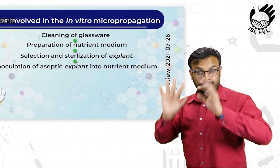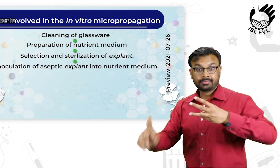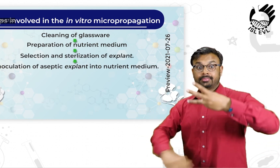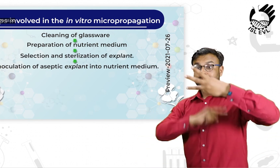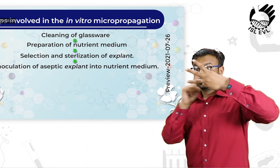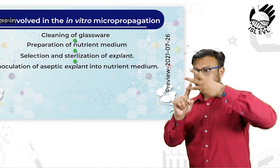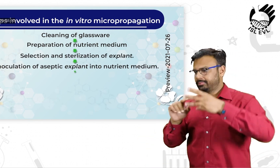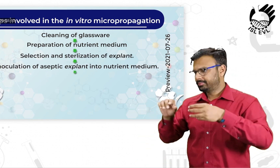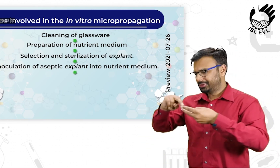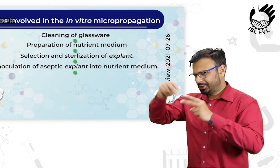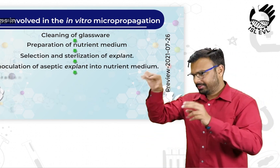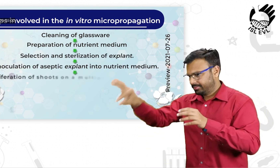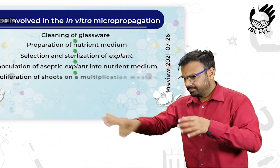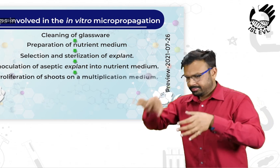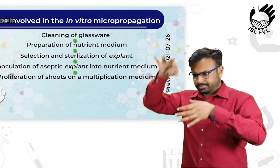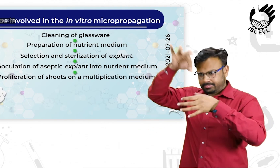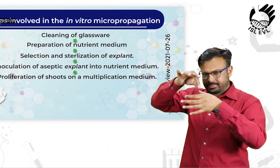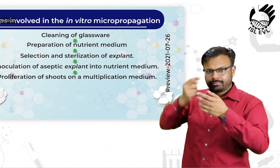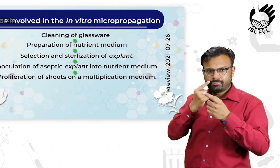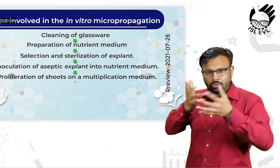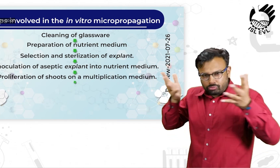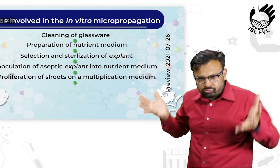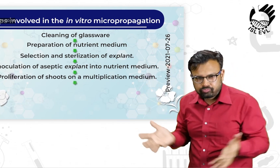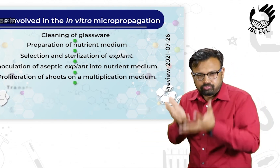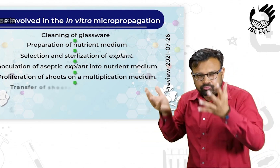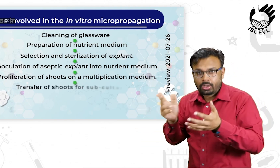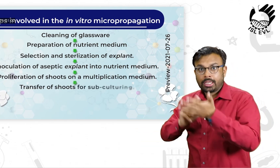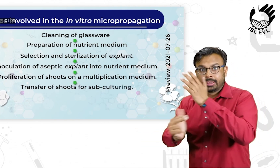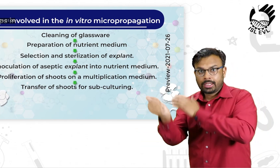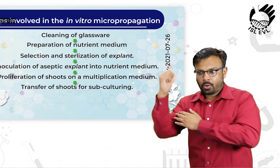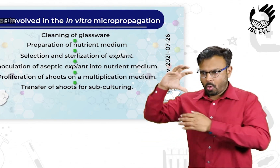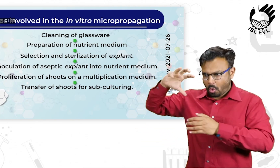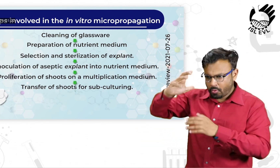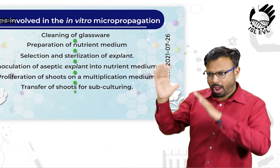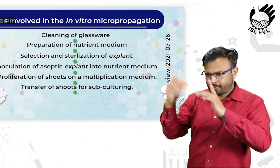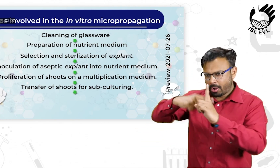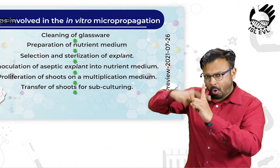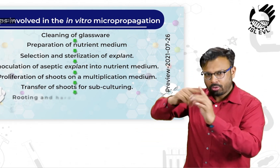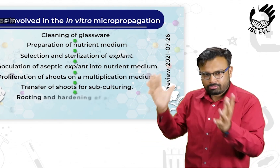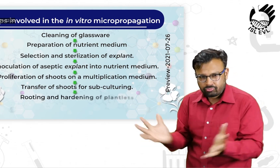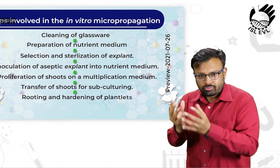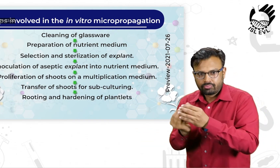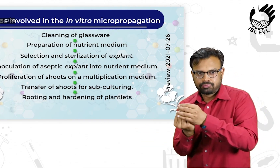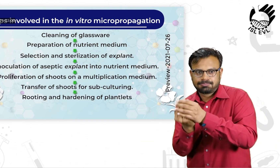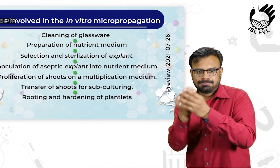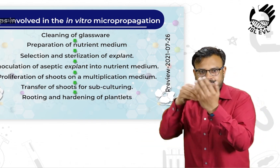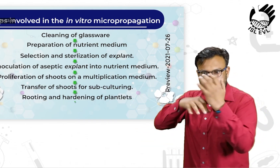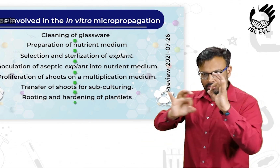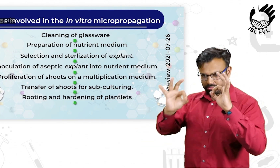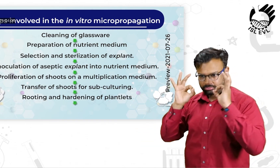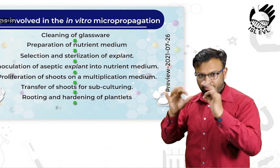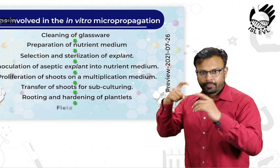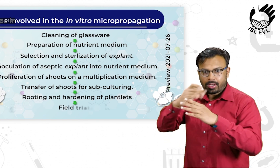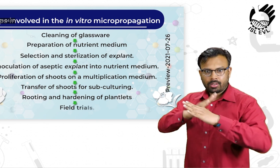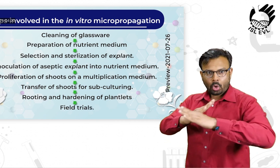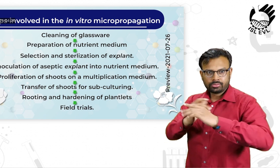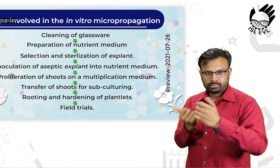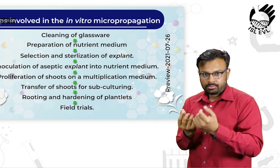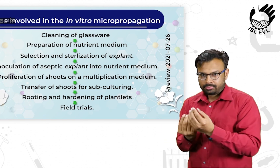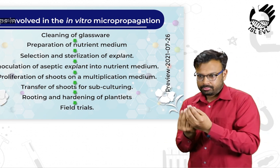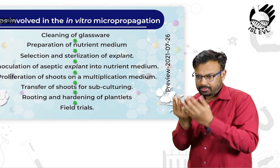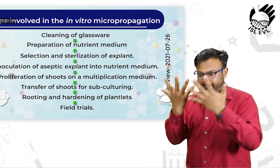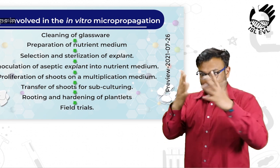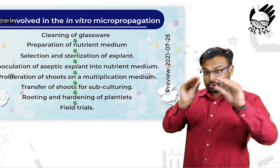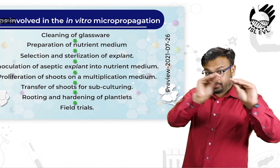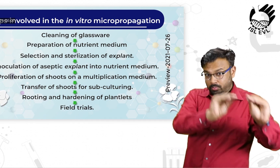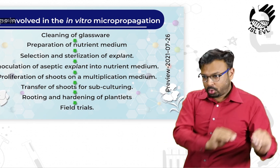Selection and sterilization of explant. Inoculation of aseptic explant in nutrient medium. Transfer of shoots for